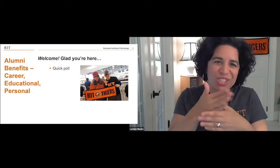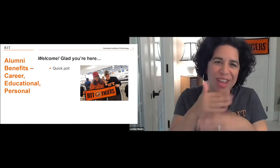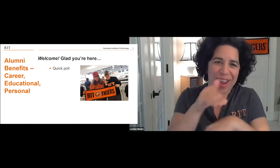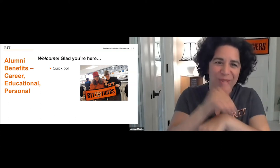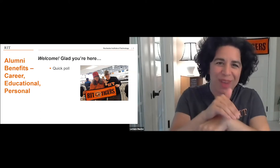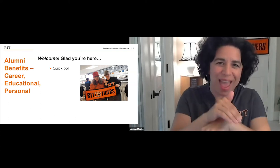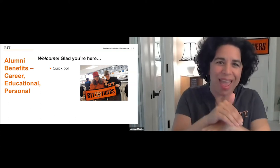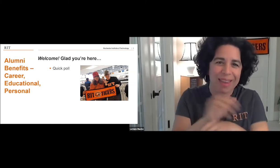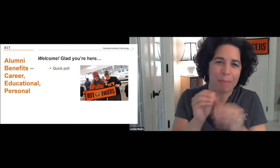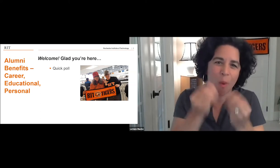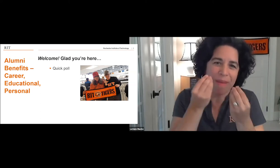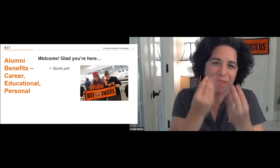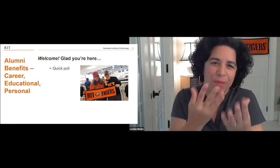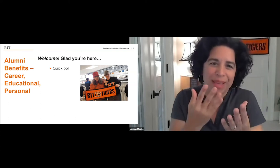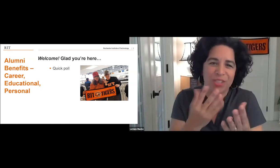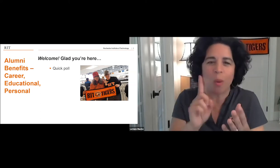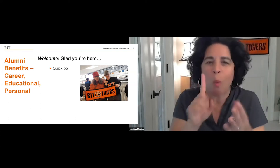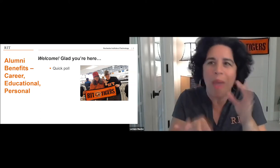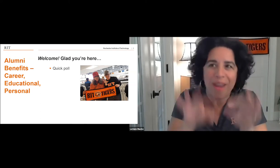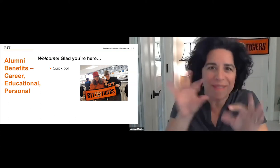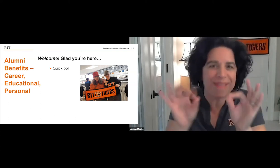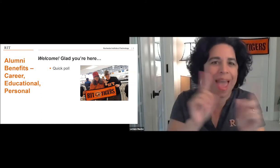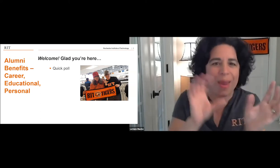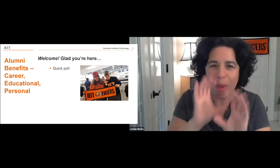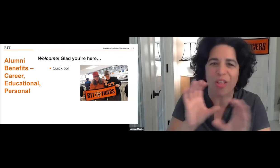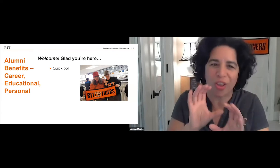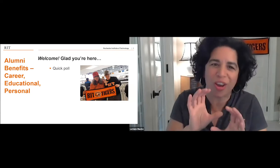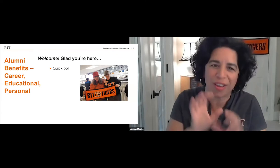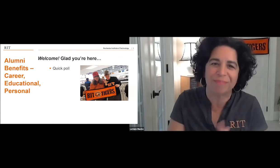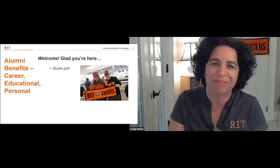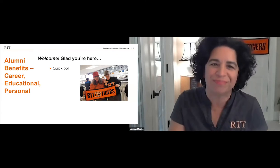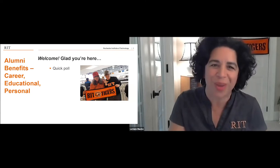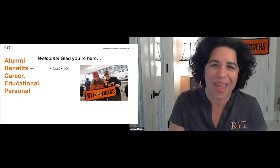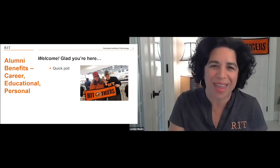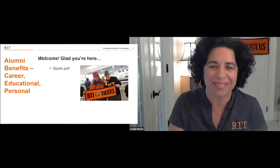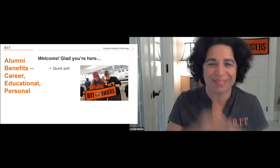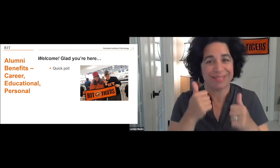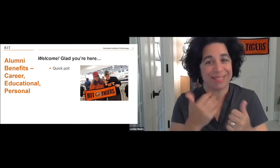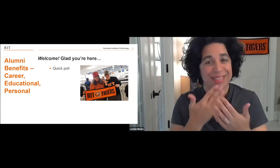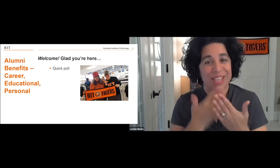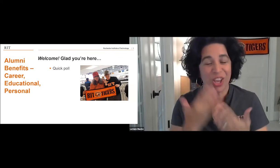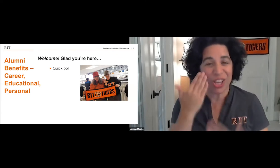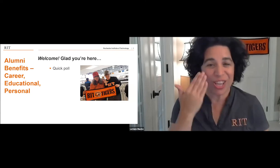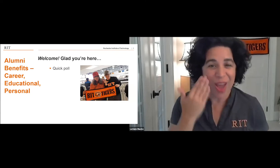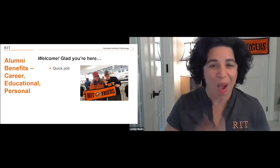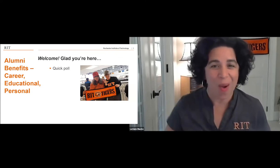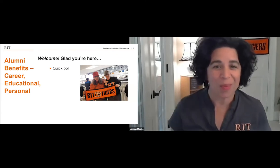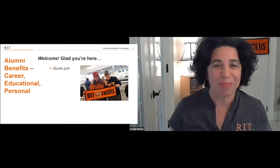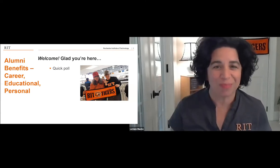who aren't. And that's okay because we will be sharing more information with you tonight on where you can look for that. So